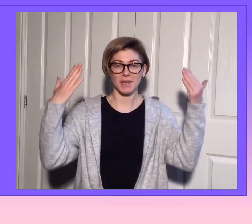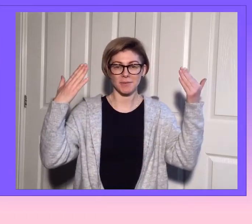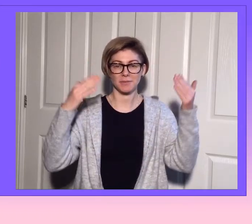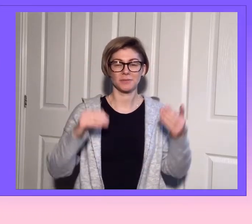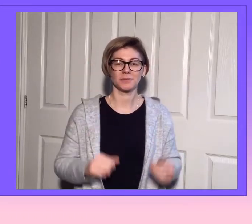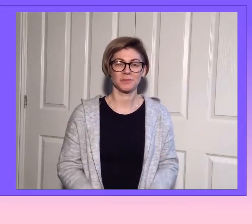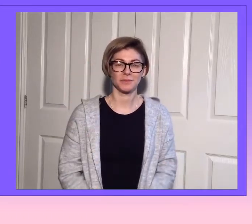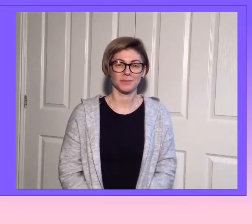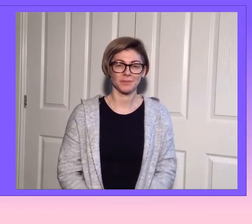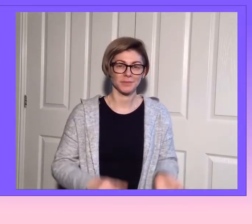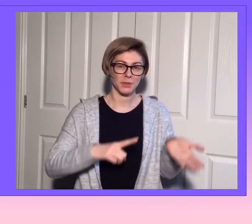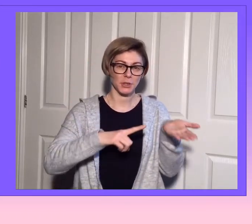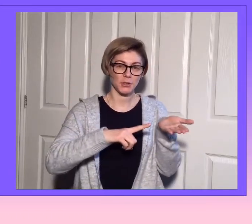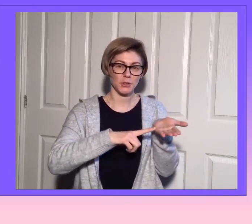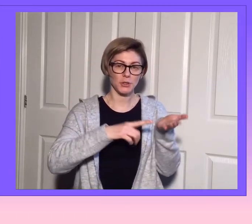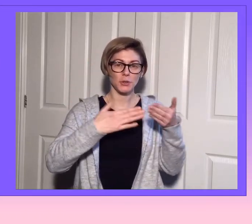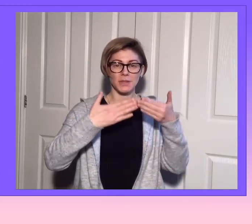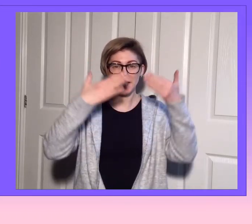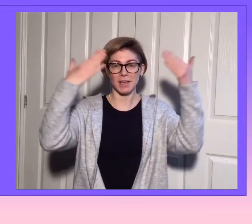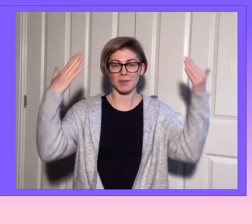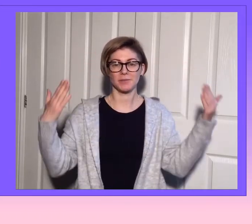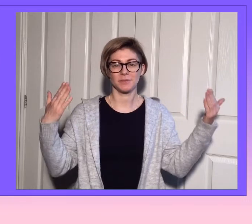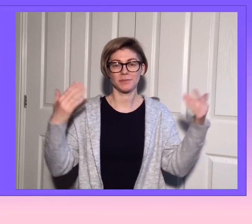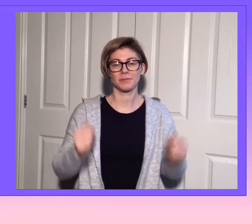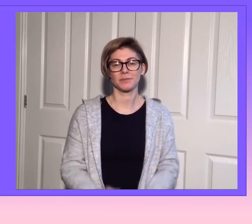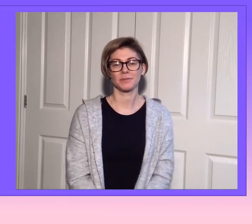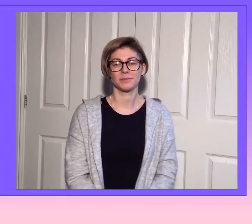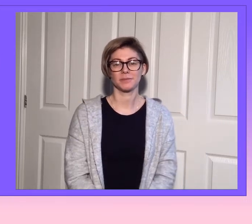Tuesday, Tuesday